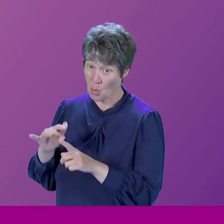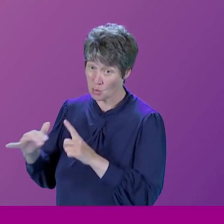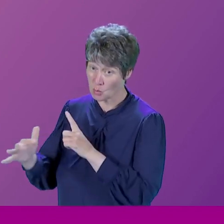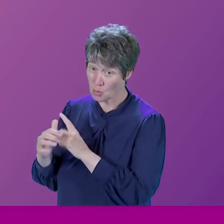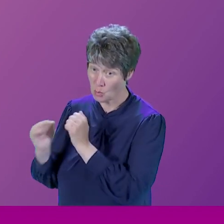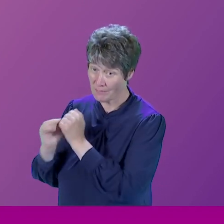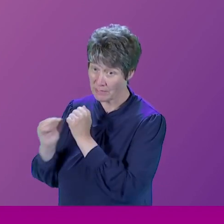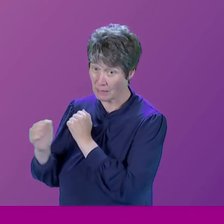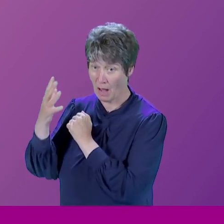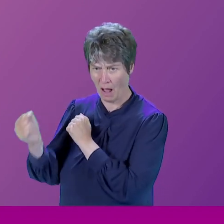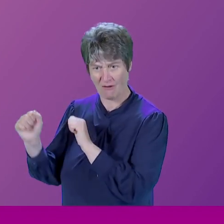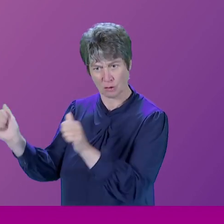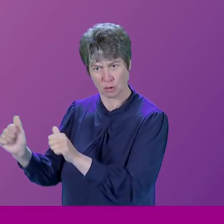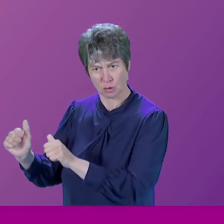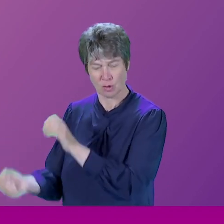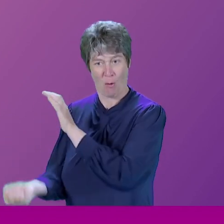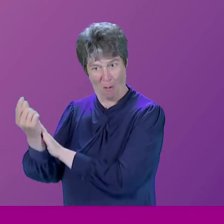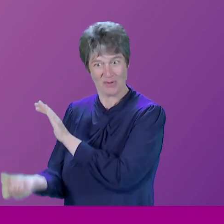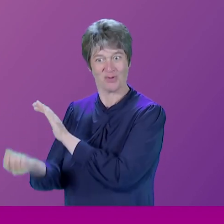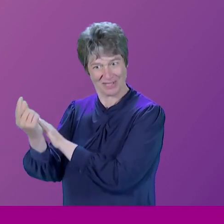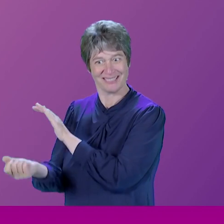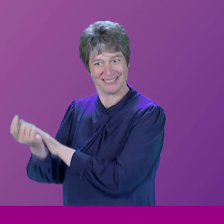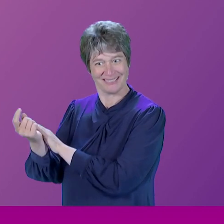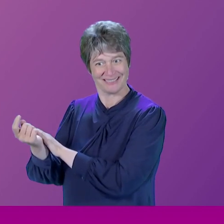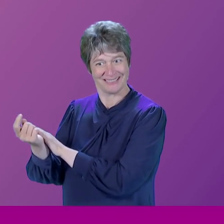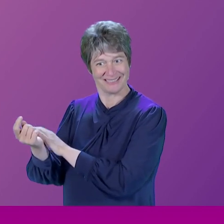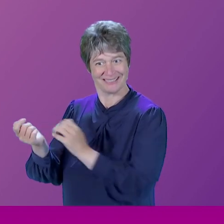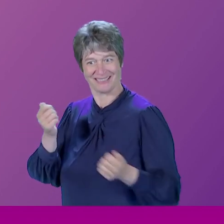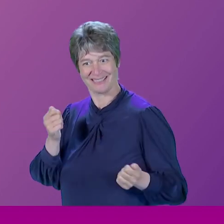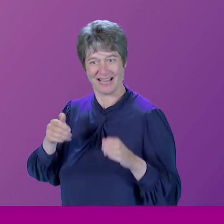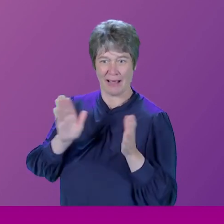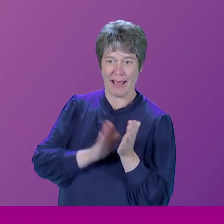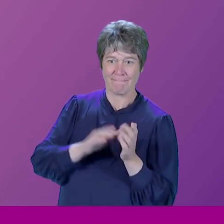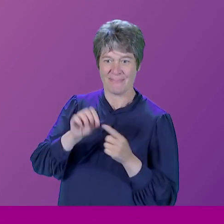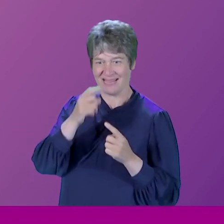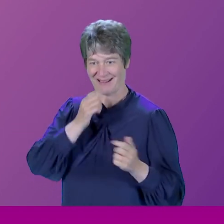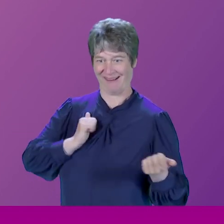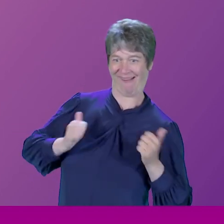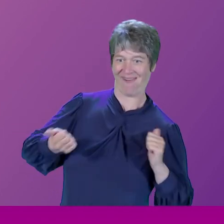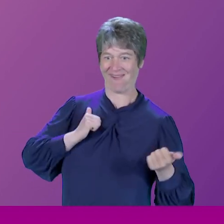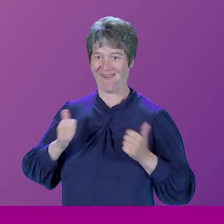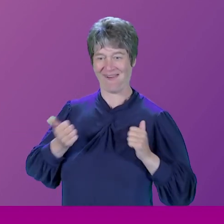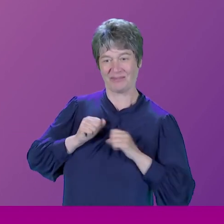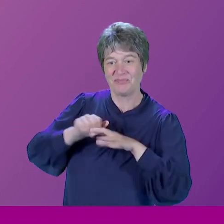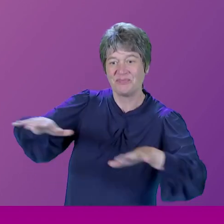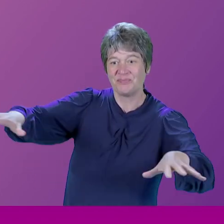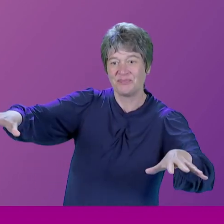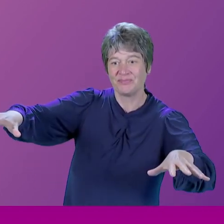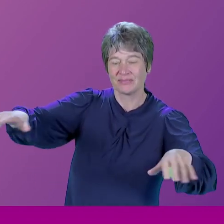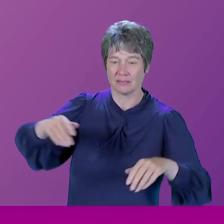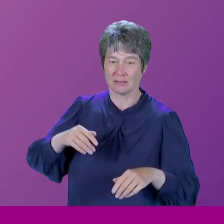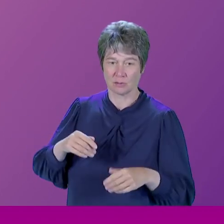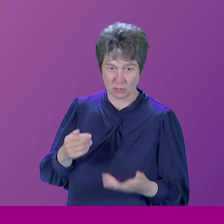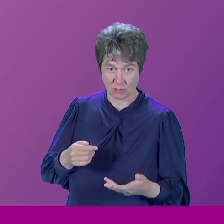opportunities for members of parliament to self-publicize. You know, my only opportunity really was to do something photogenic